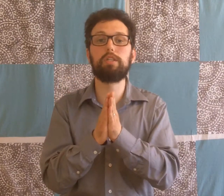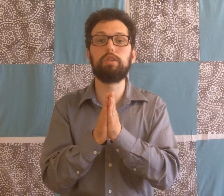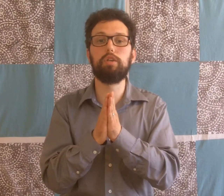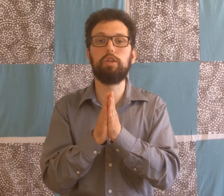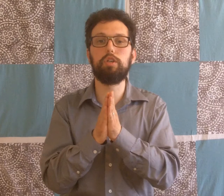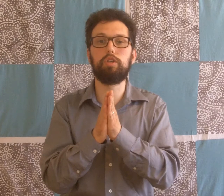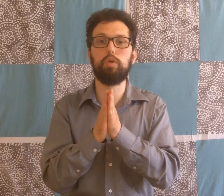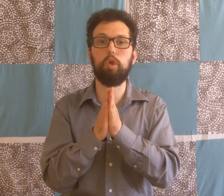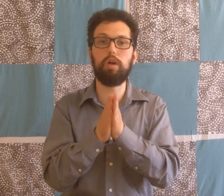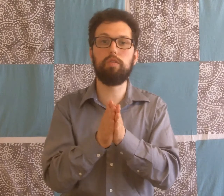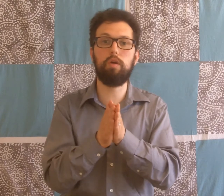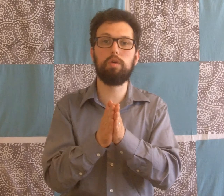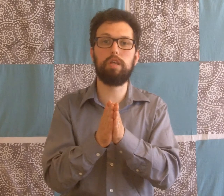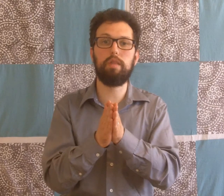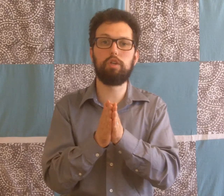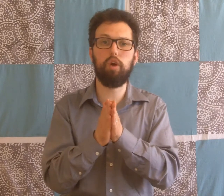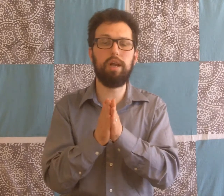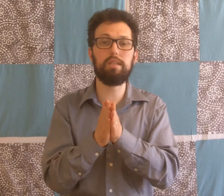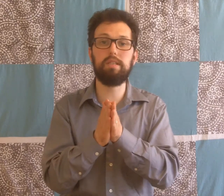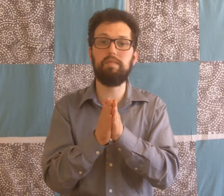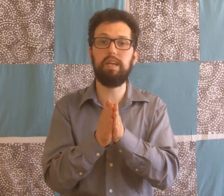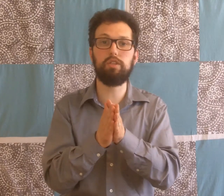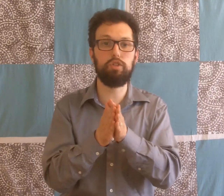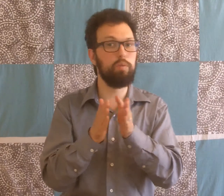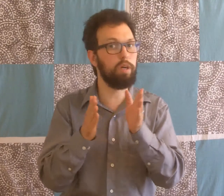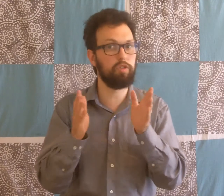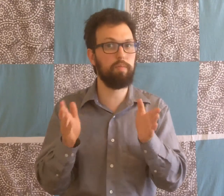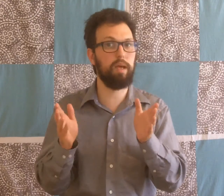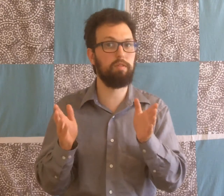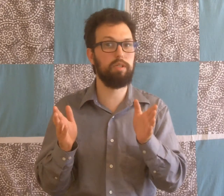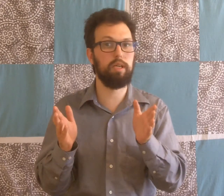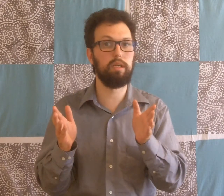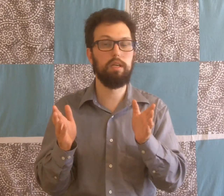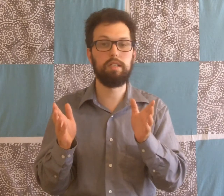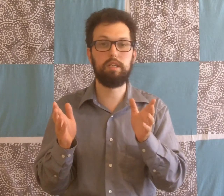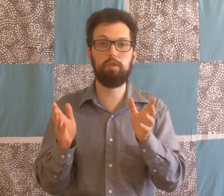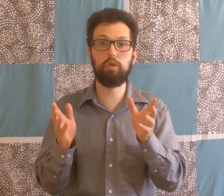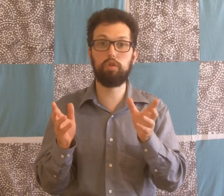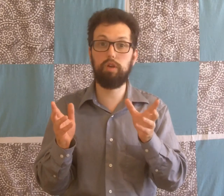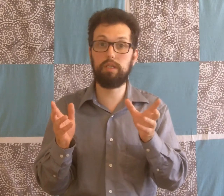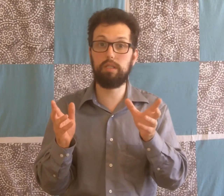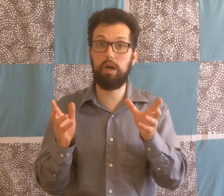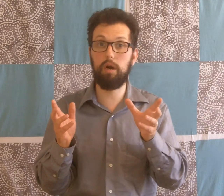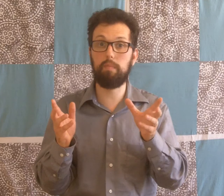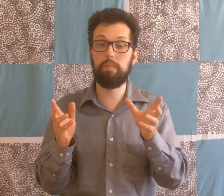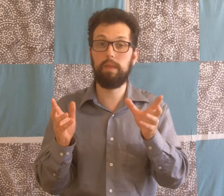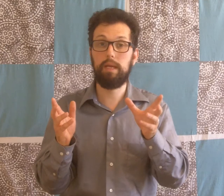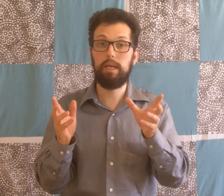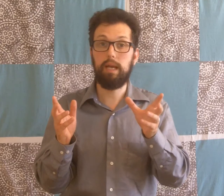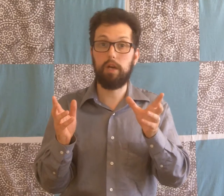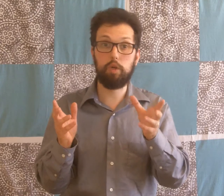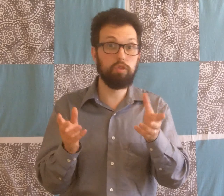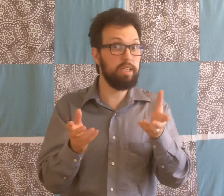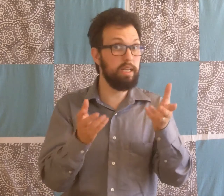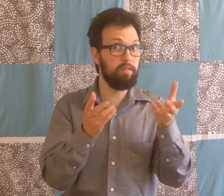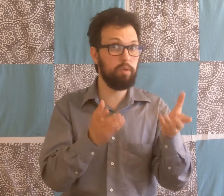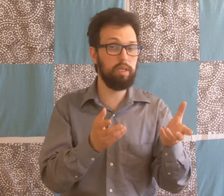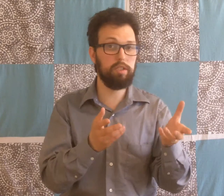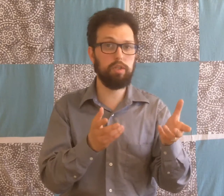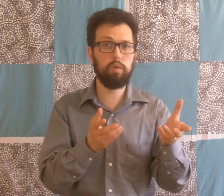But to look at those and then try not to deviate too much from that routine. See if you can create a new routine if you need to.